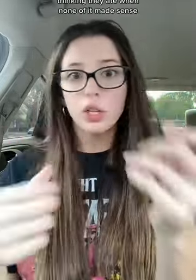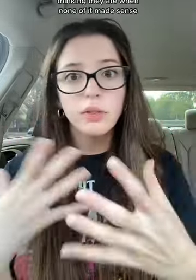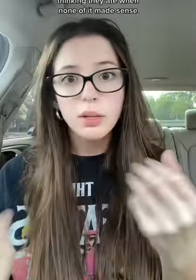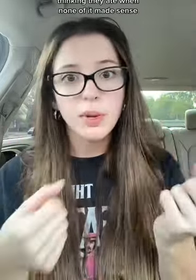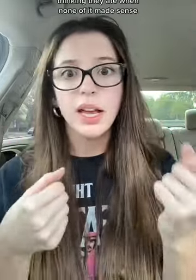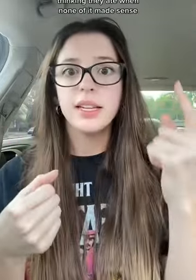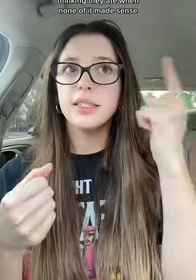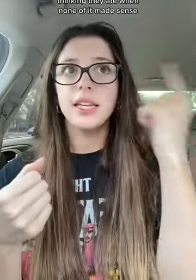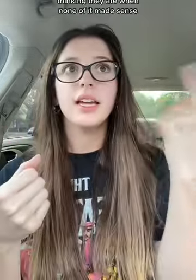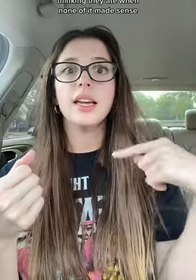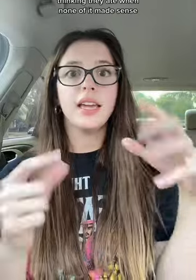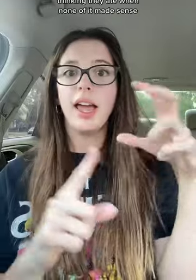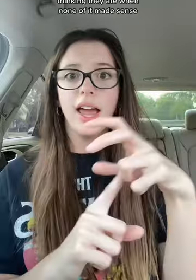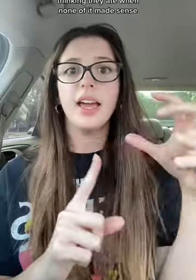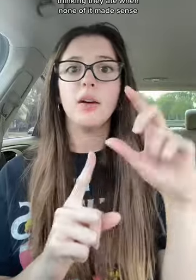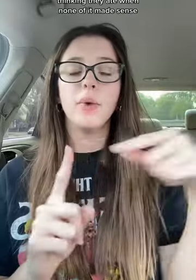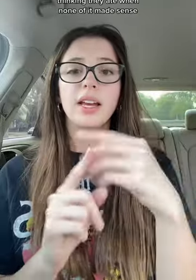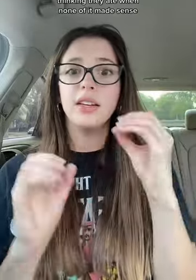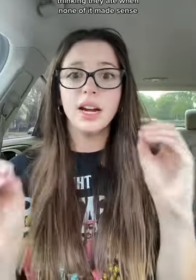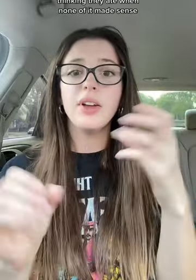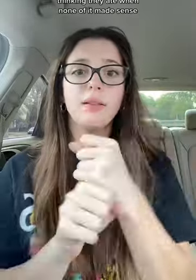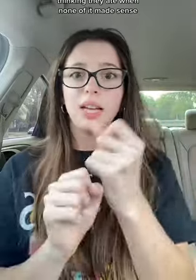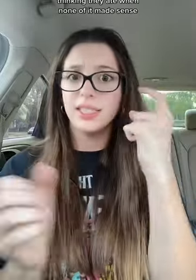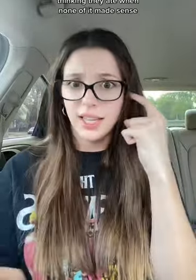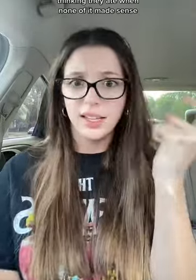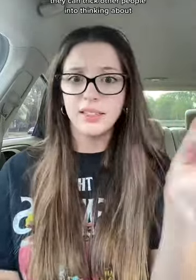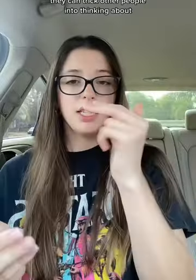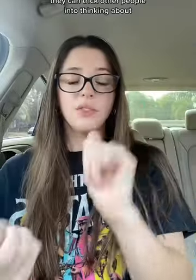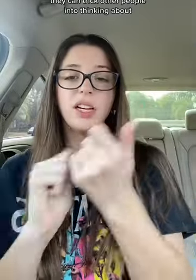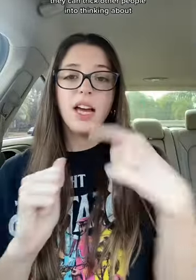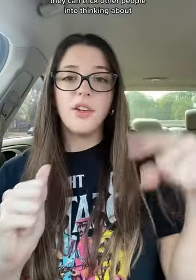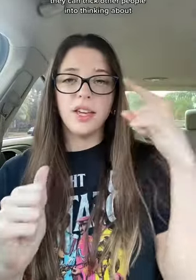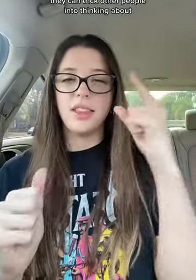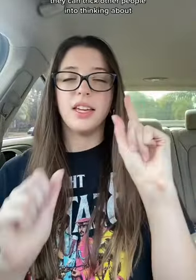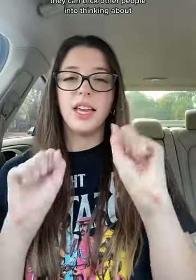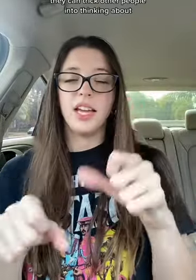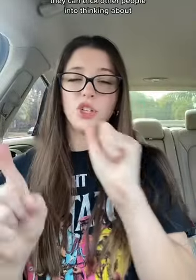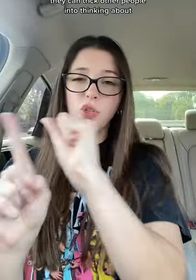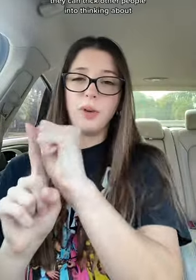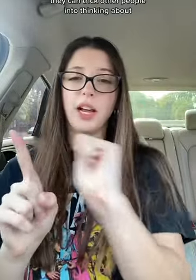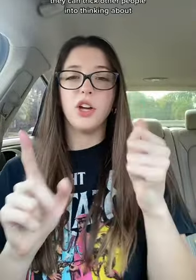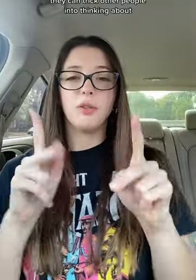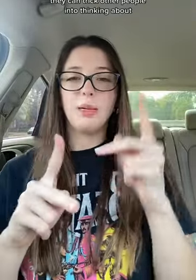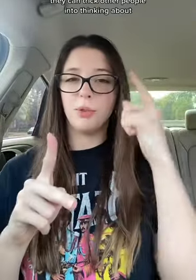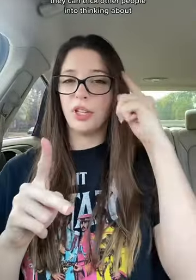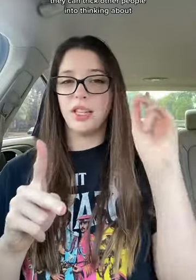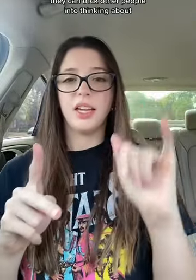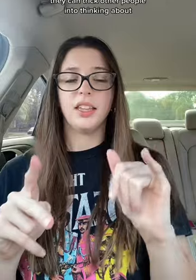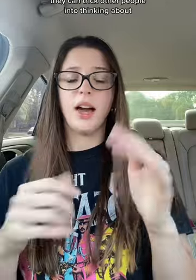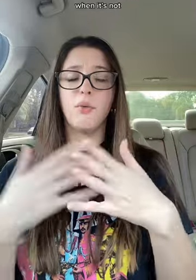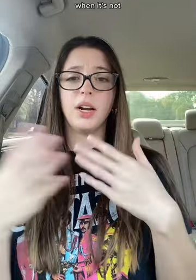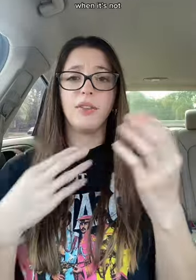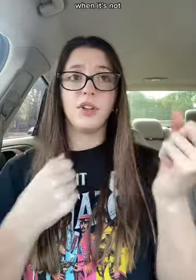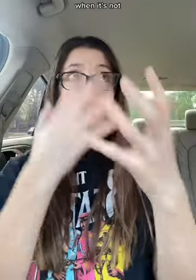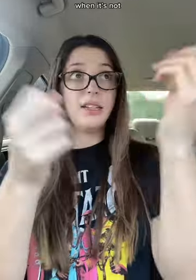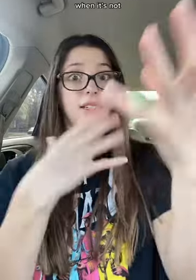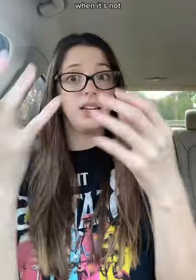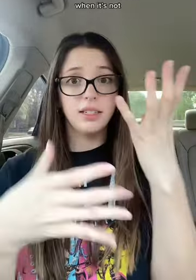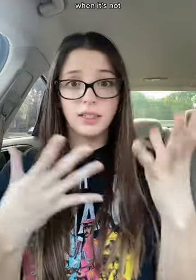over the place, thinking they ate when none of it made sense. It's funny how they think they can trick other people into thinking that whatever this is,